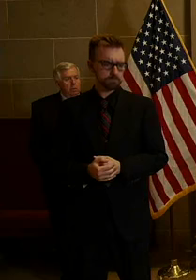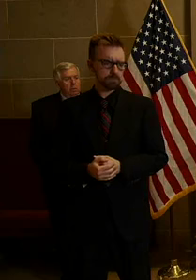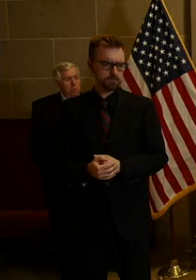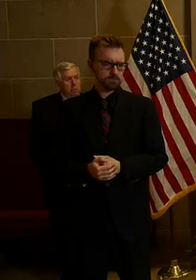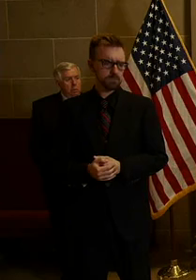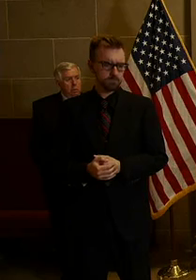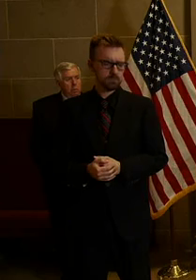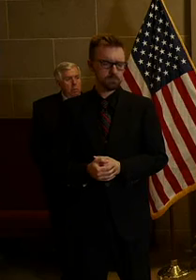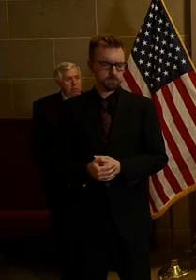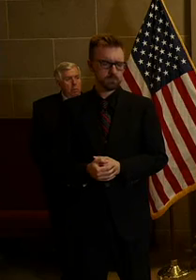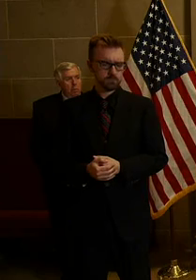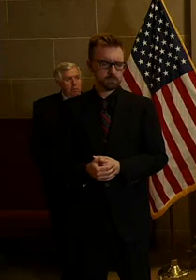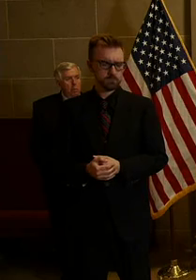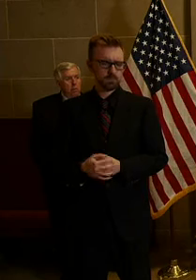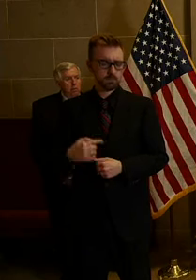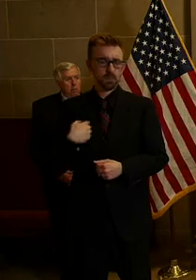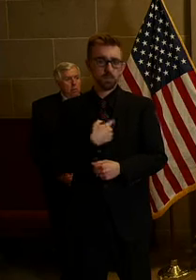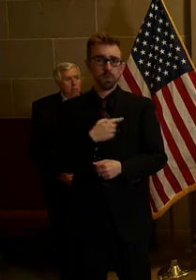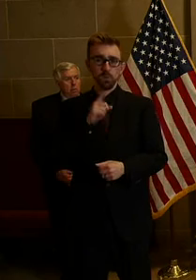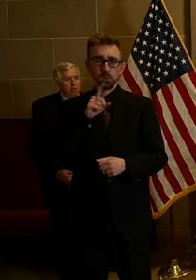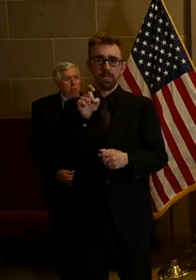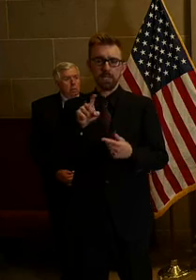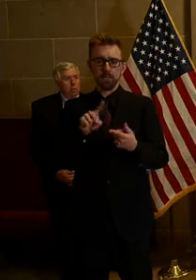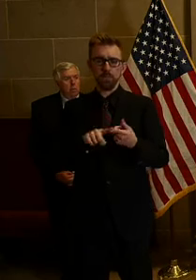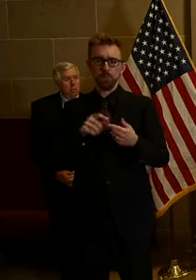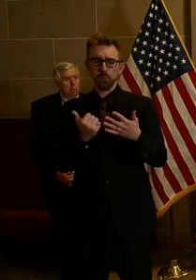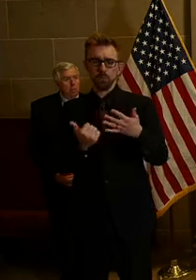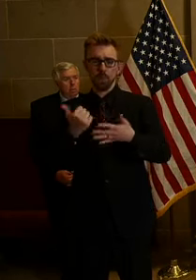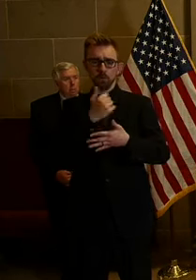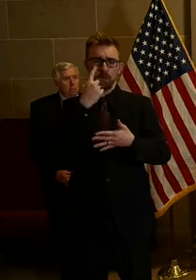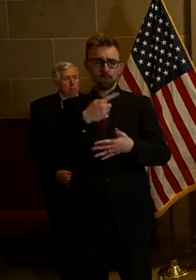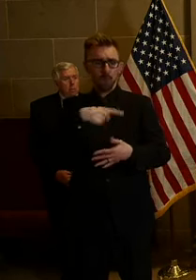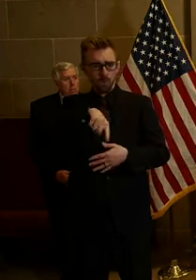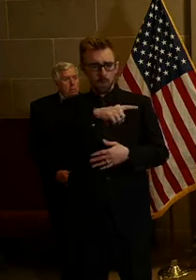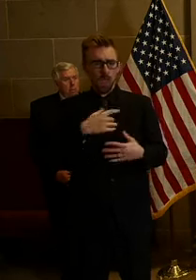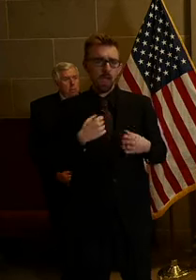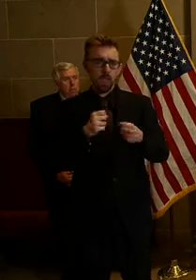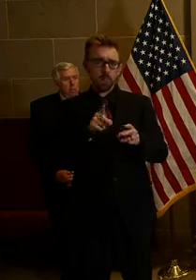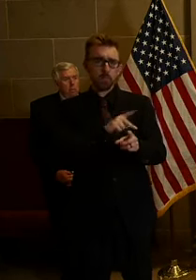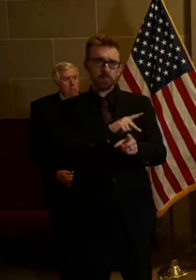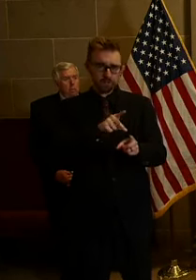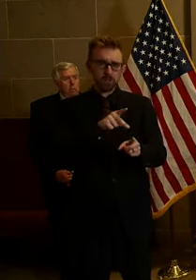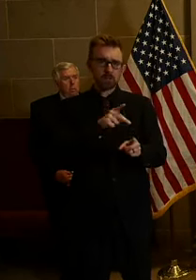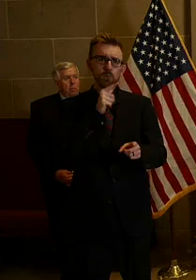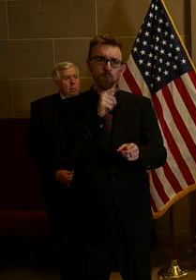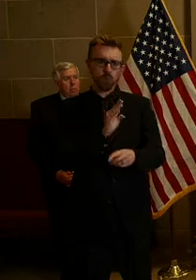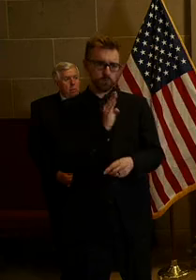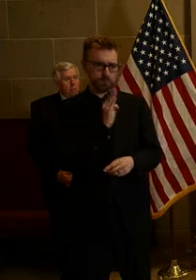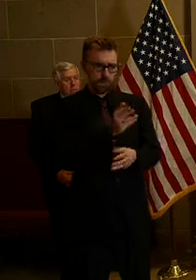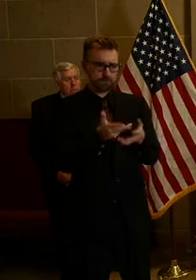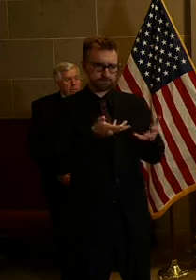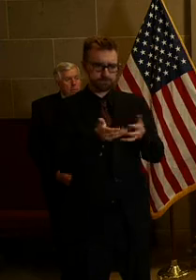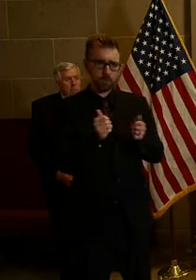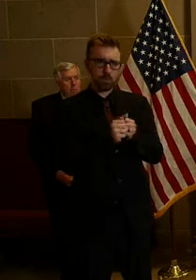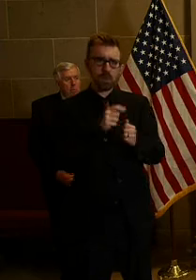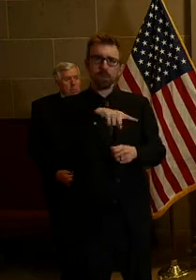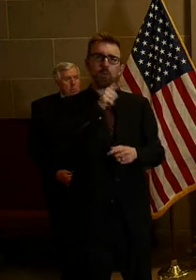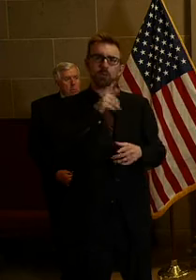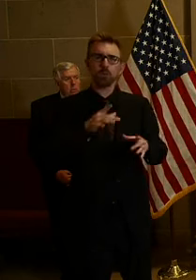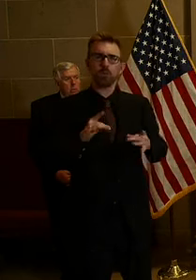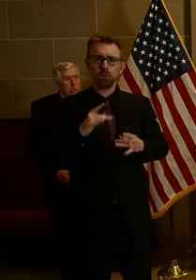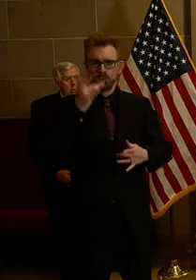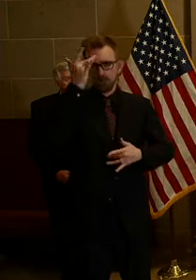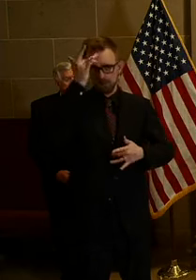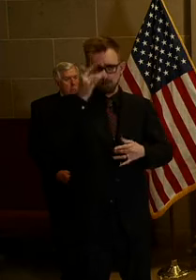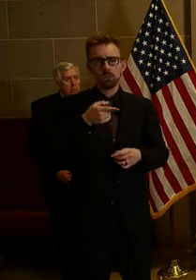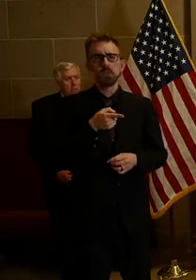materials that we absolutely need to prioritize for our health professionals who are in direct contact for extended periods with